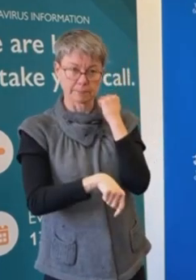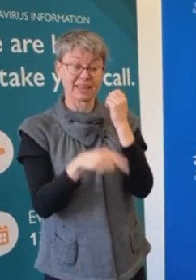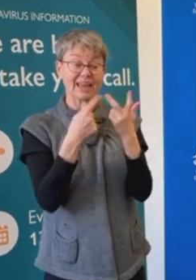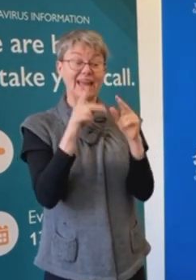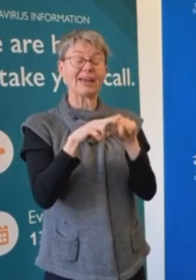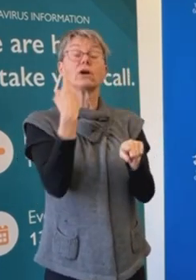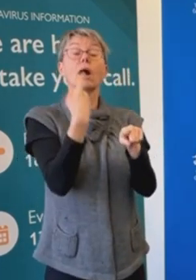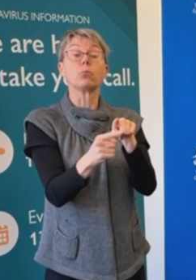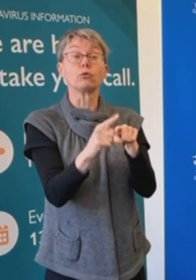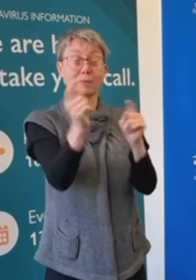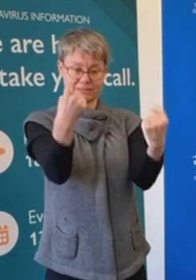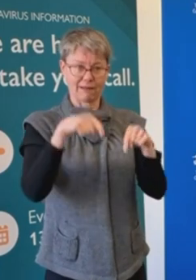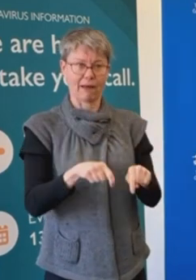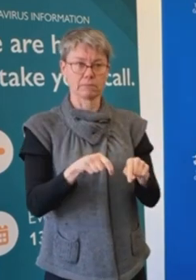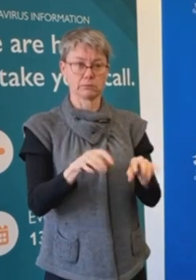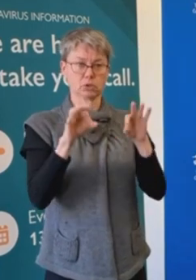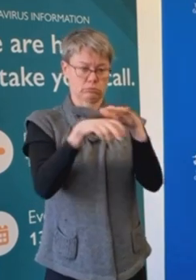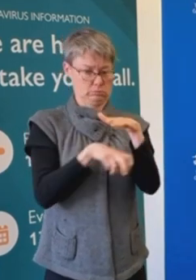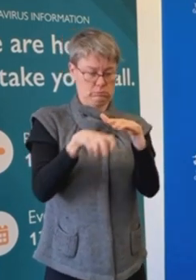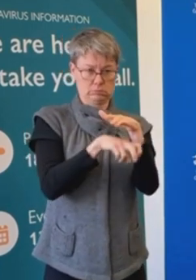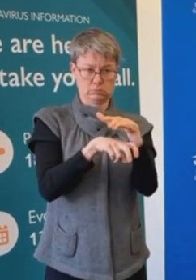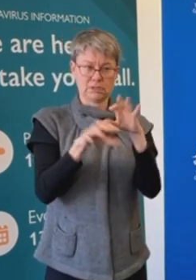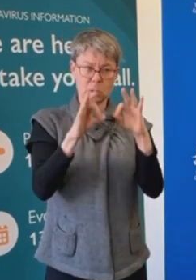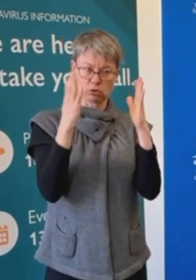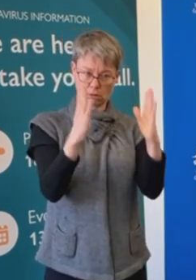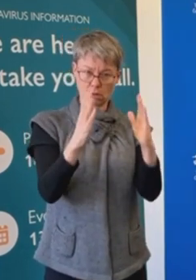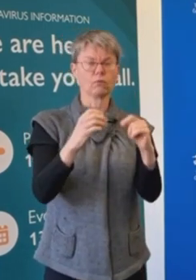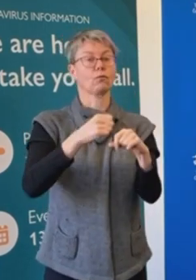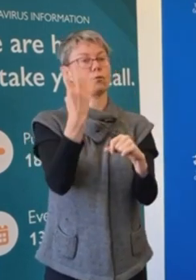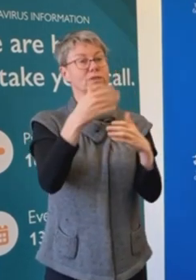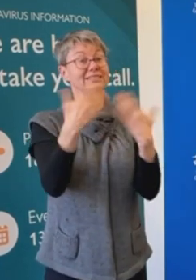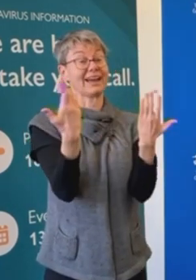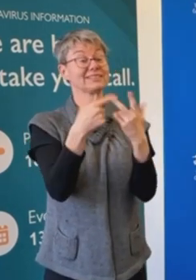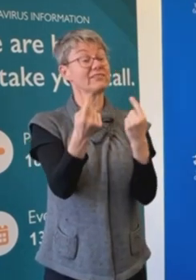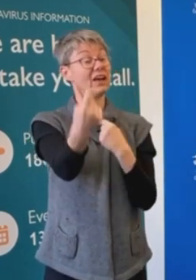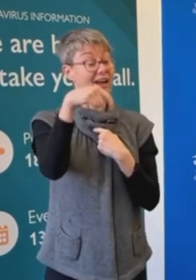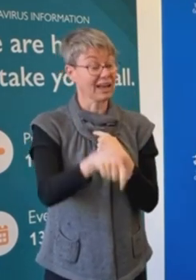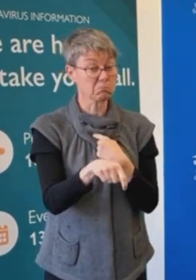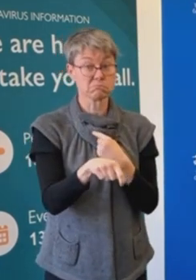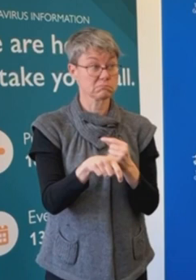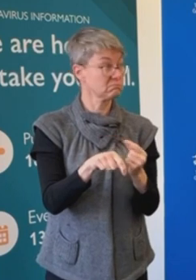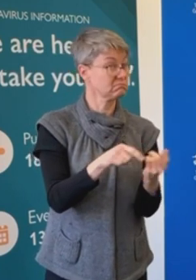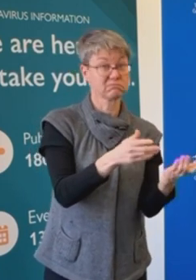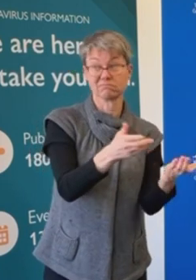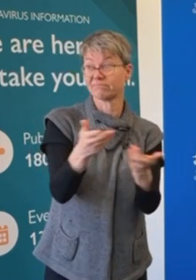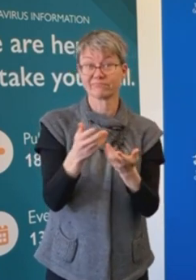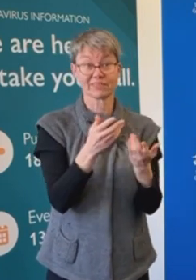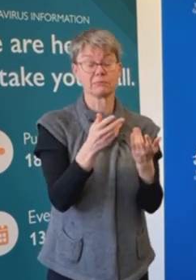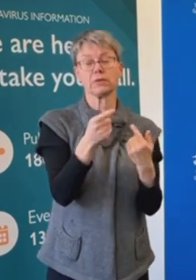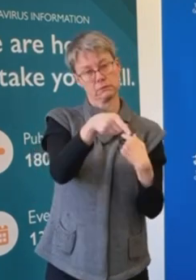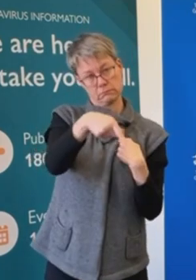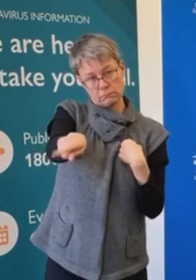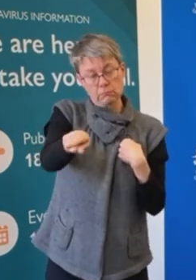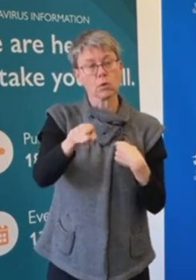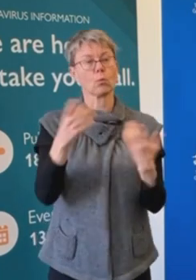arrival for 14 days. If they don't have a suitable premise they will be required to quarantine in Government designated